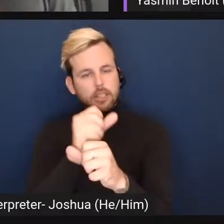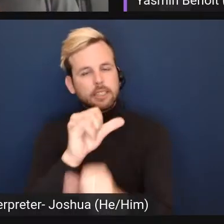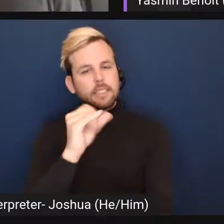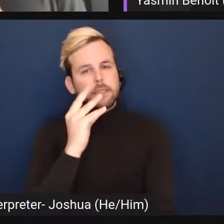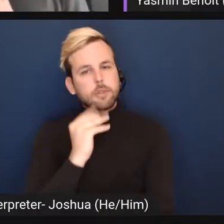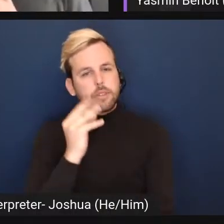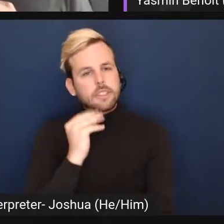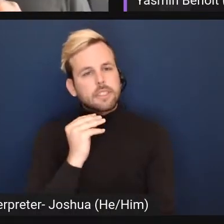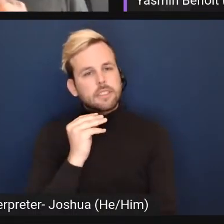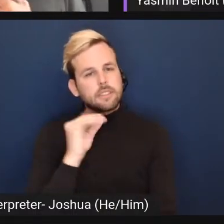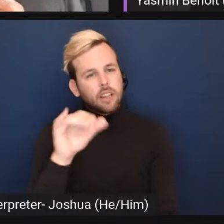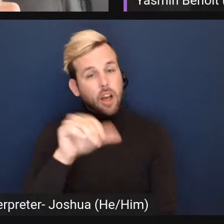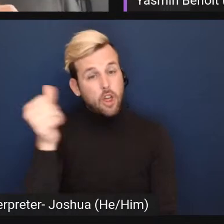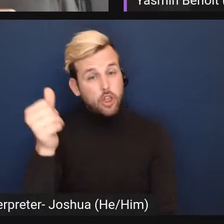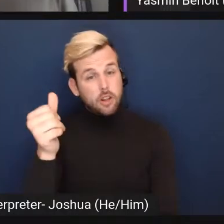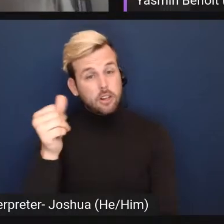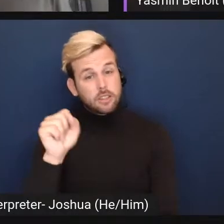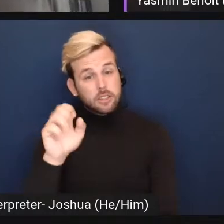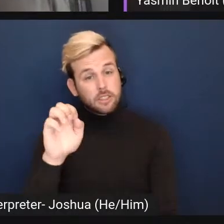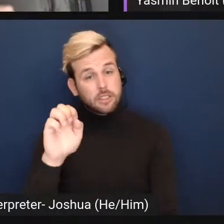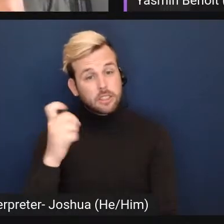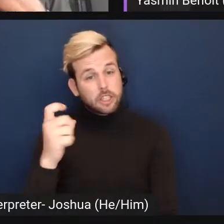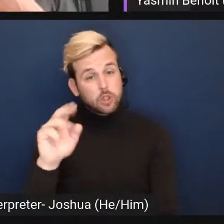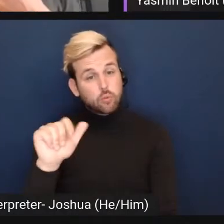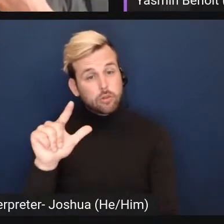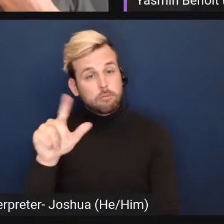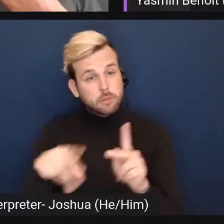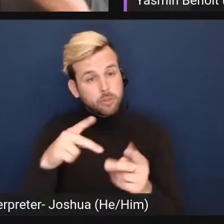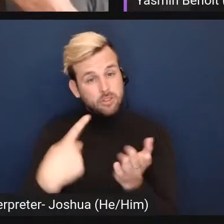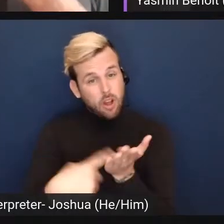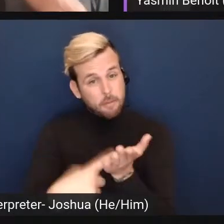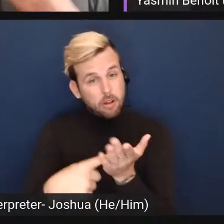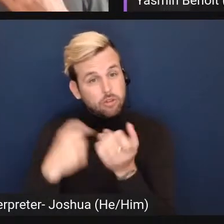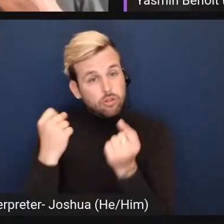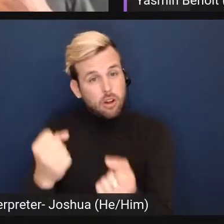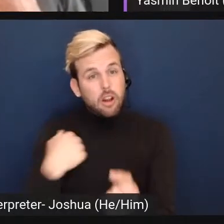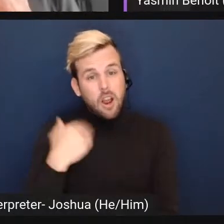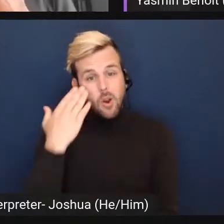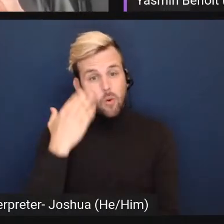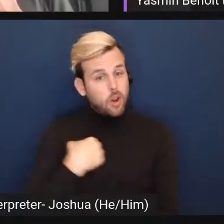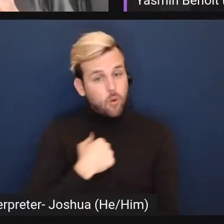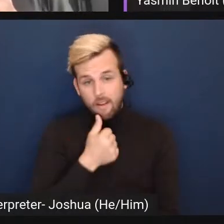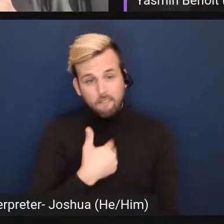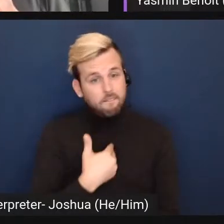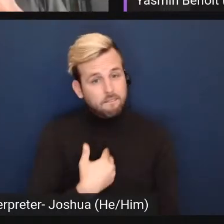other sexual people talk about having really strongly that i know that i don't have